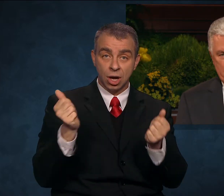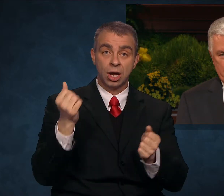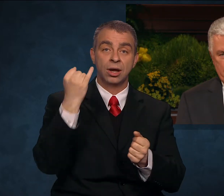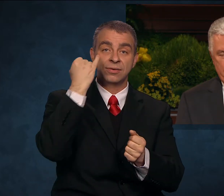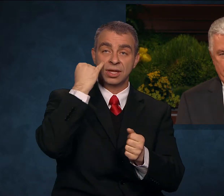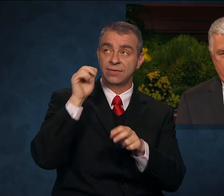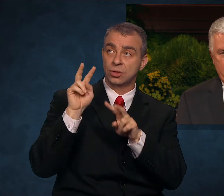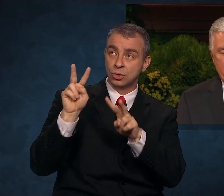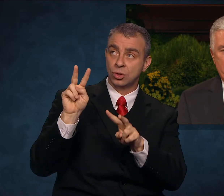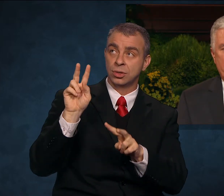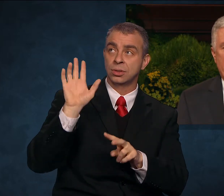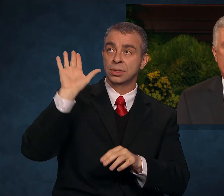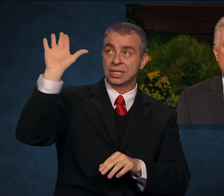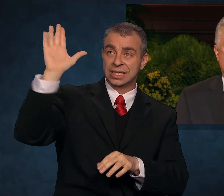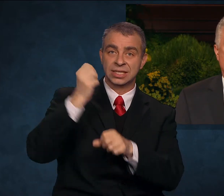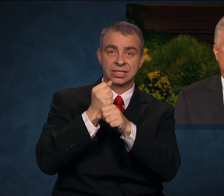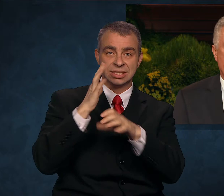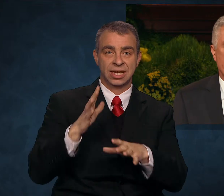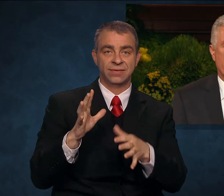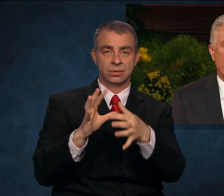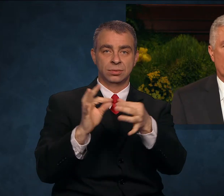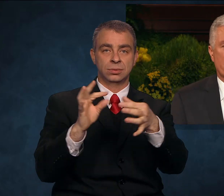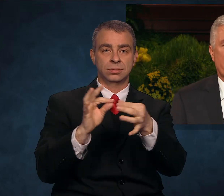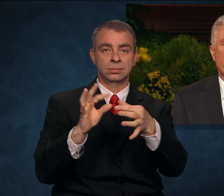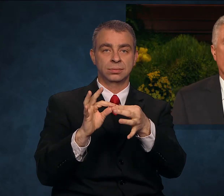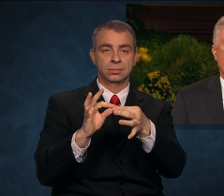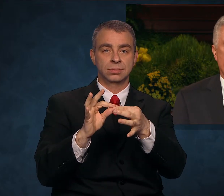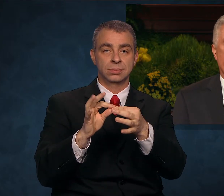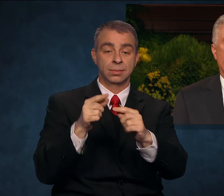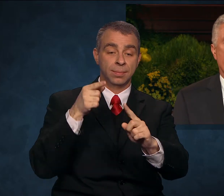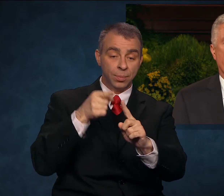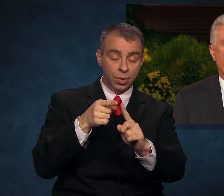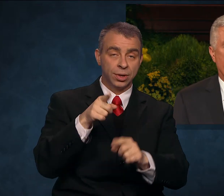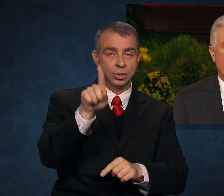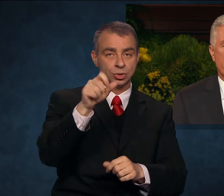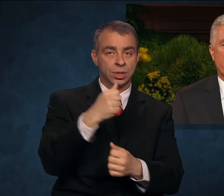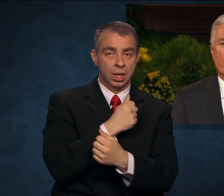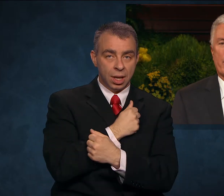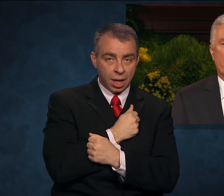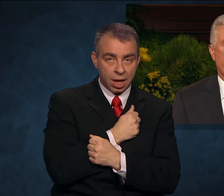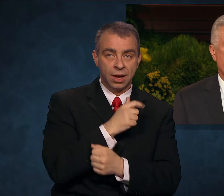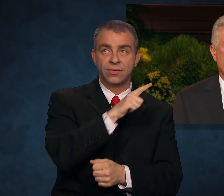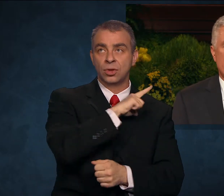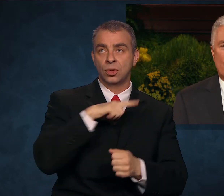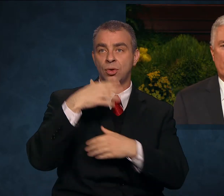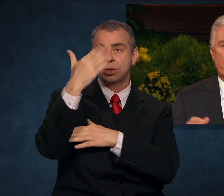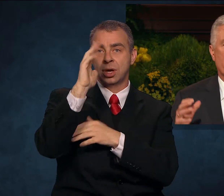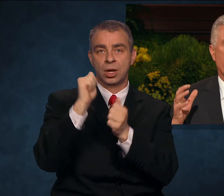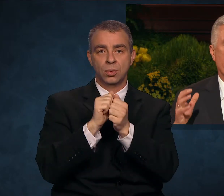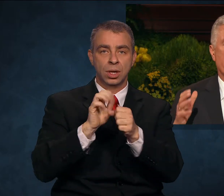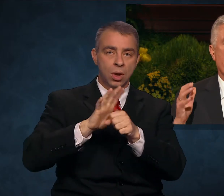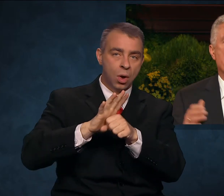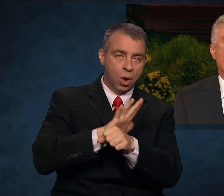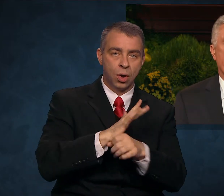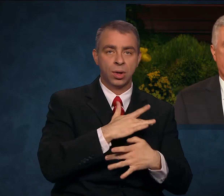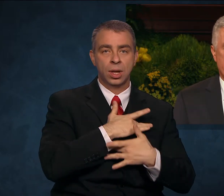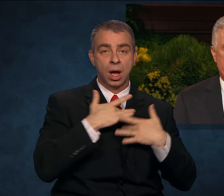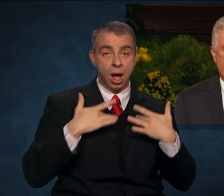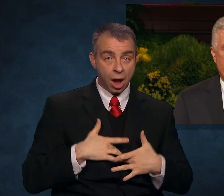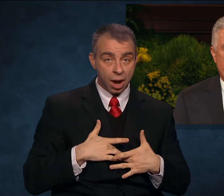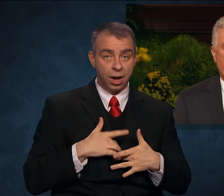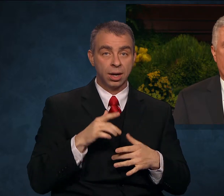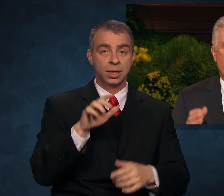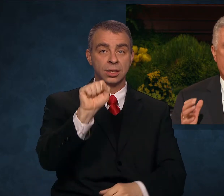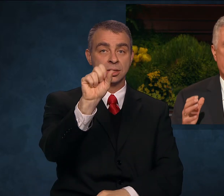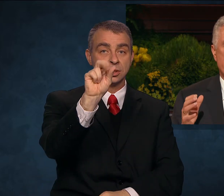Savior. Thou shalt love the Lord thy God with all thy heart and with all thy soul and with all thy mind.